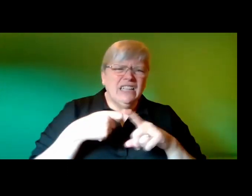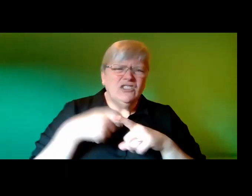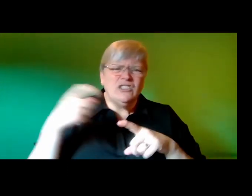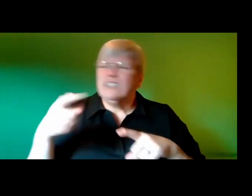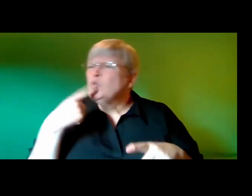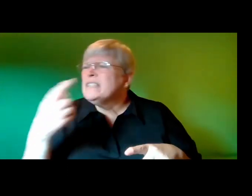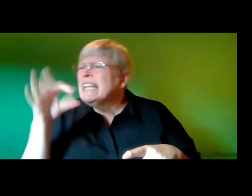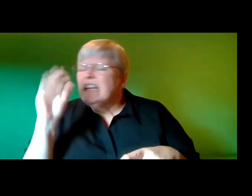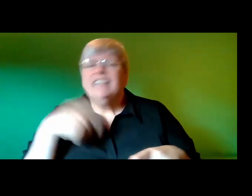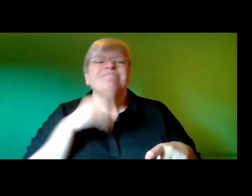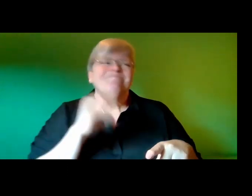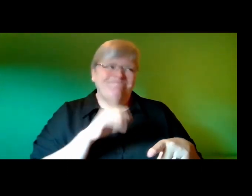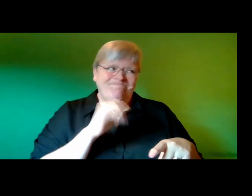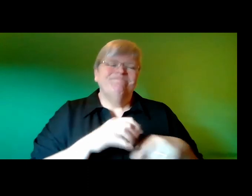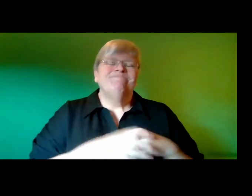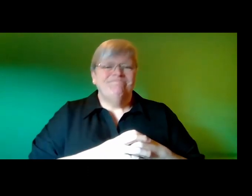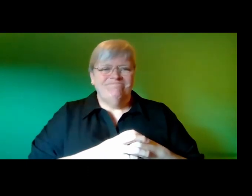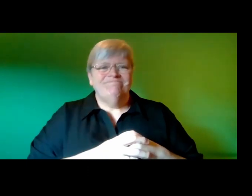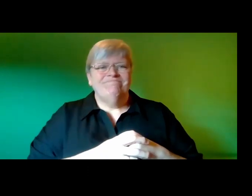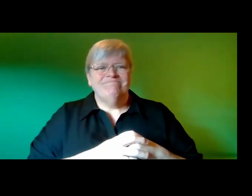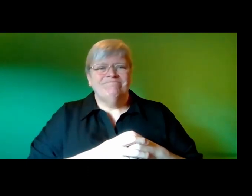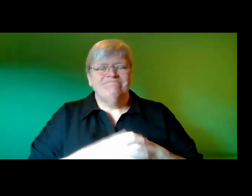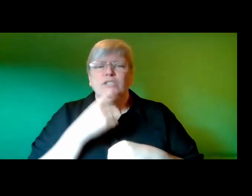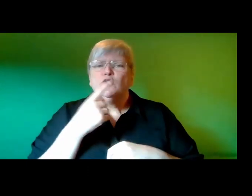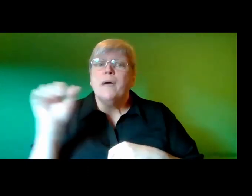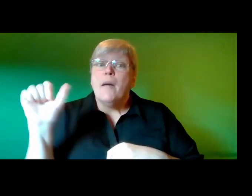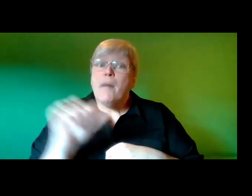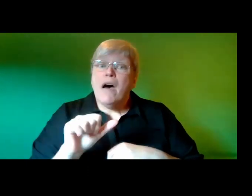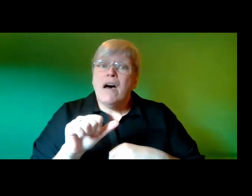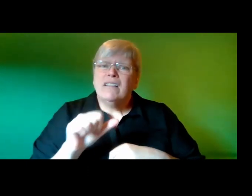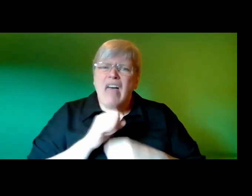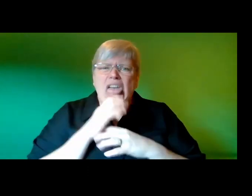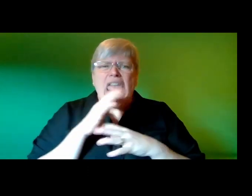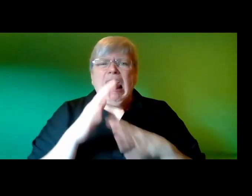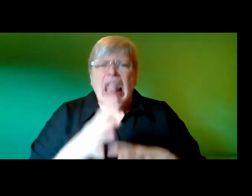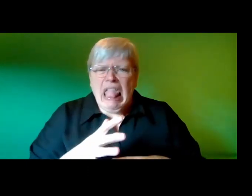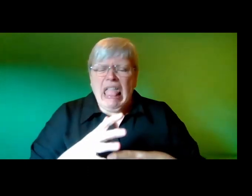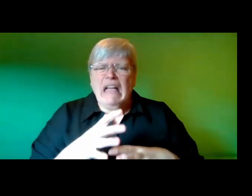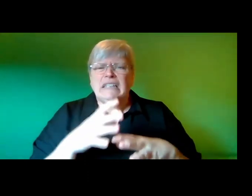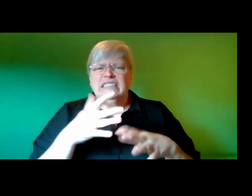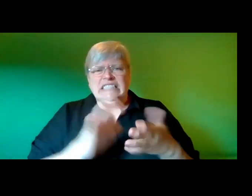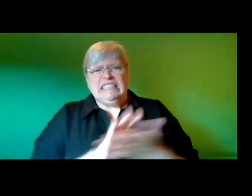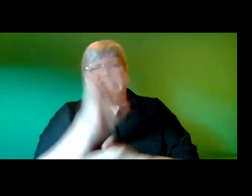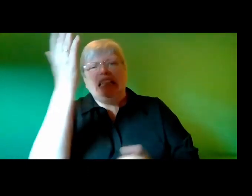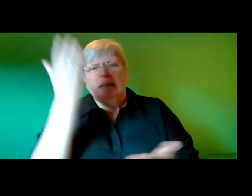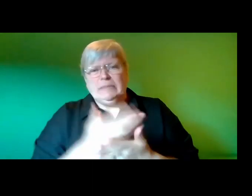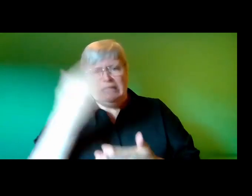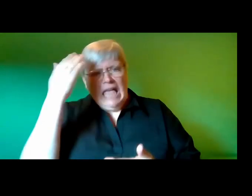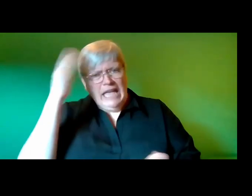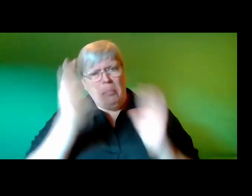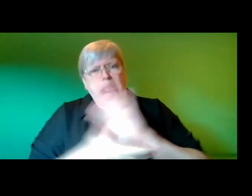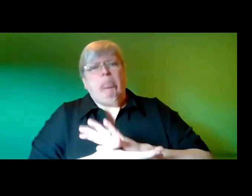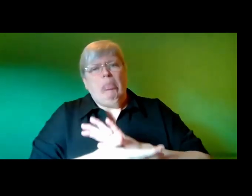i know it and he told me he must have threw up on the roof and then slept cracked his head on a pipe on the way down